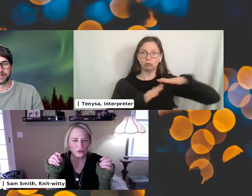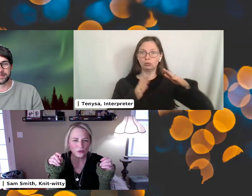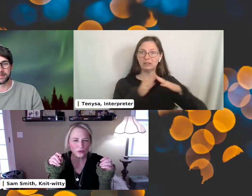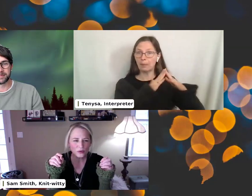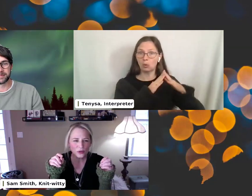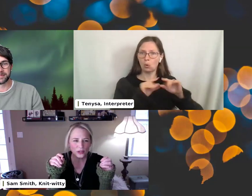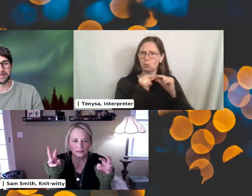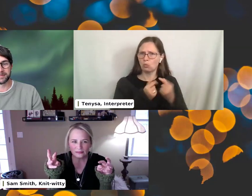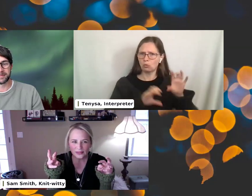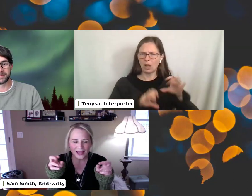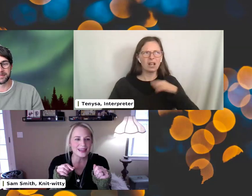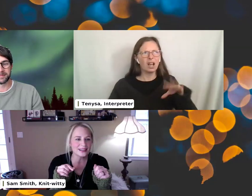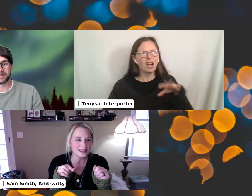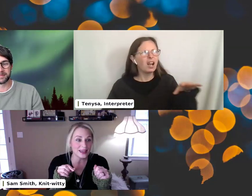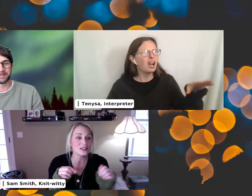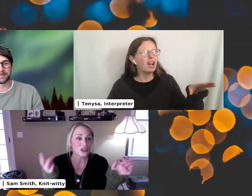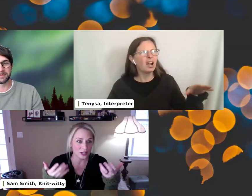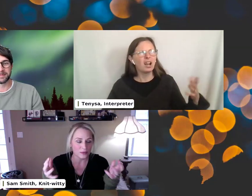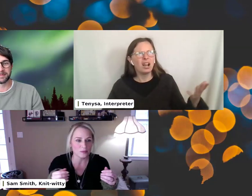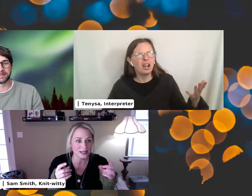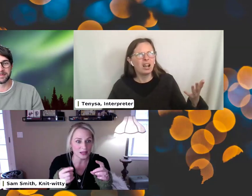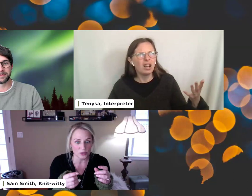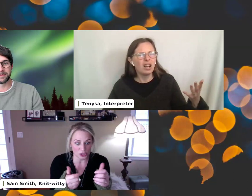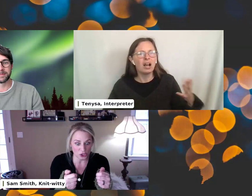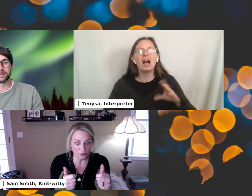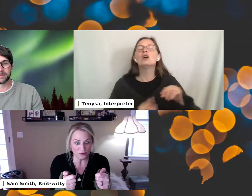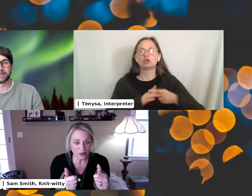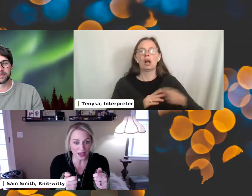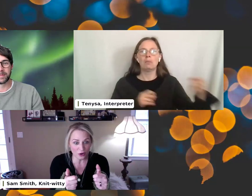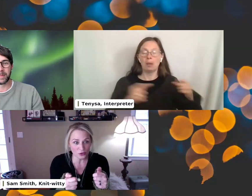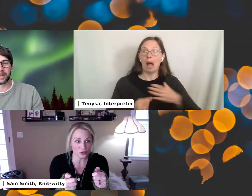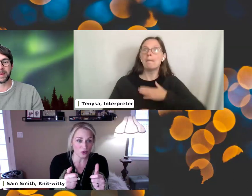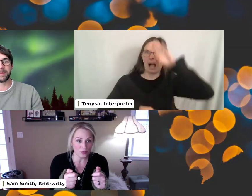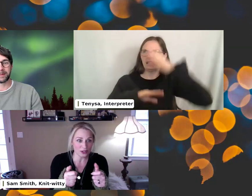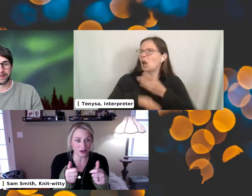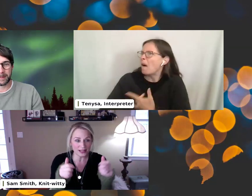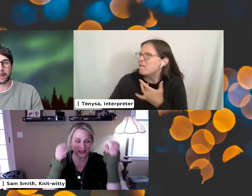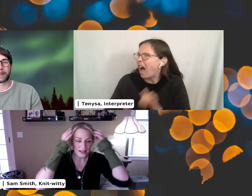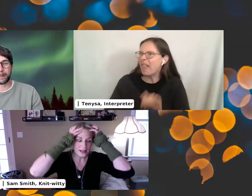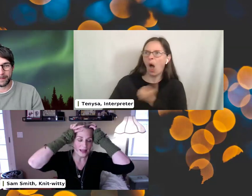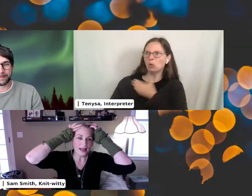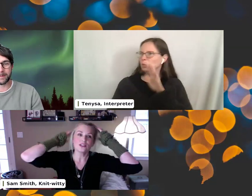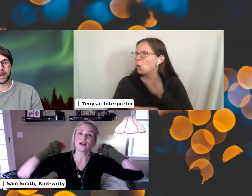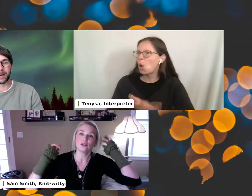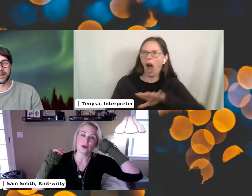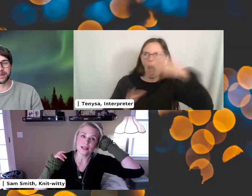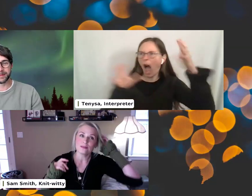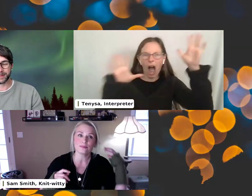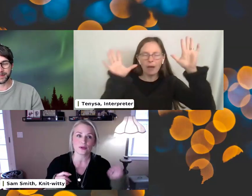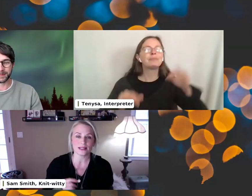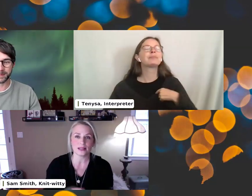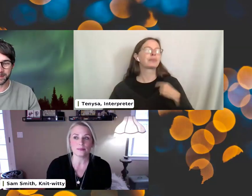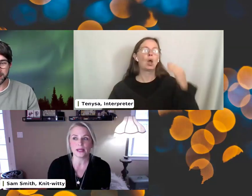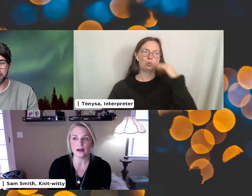so. And then, and then it started coming through. My son was like, did you feel that? Our whole school went crazy. And so I knew I